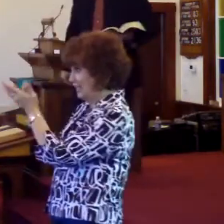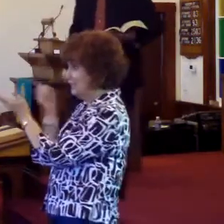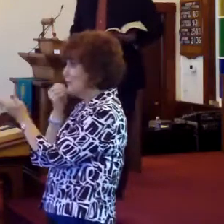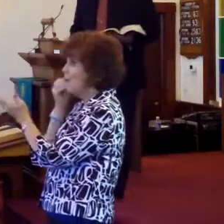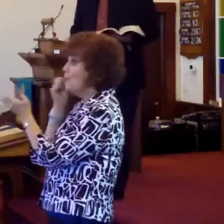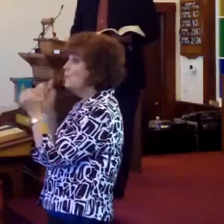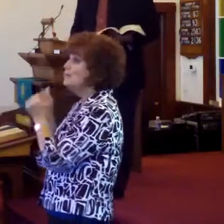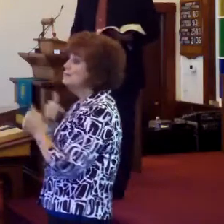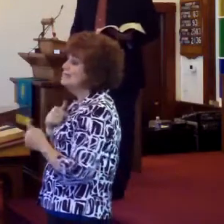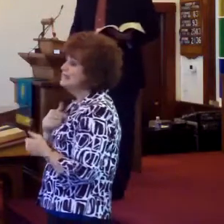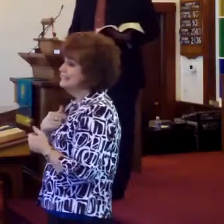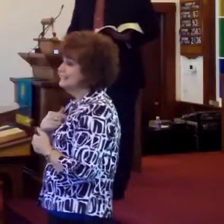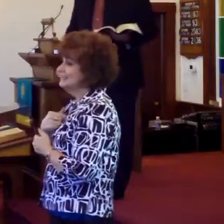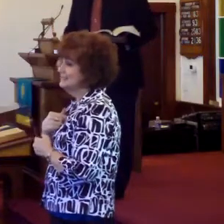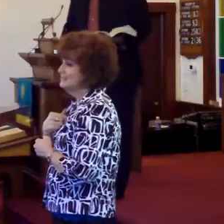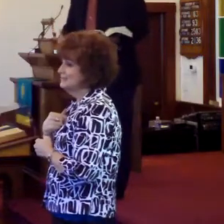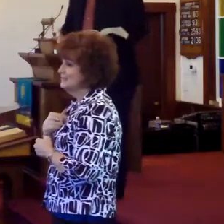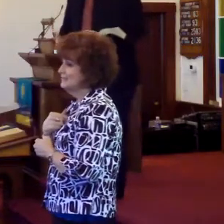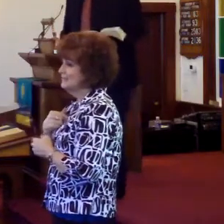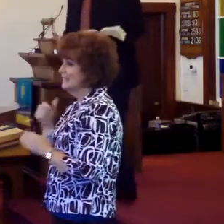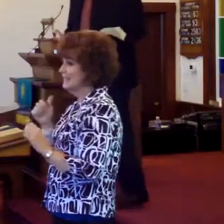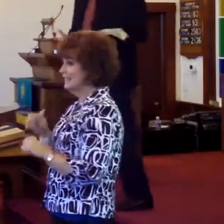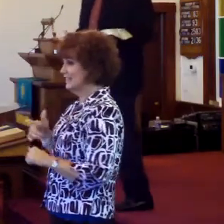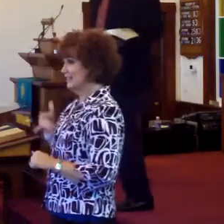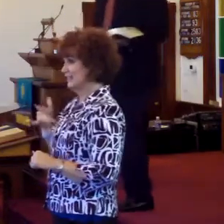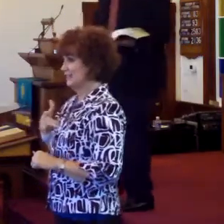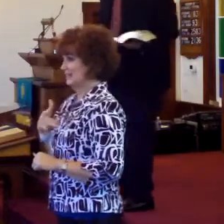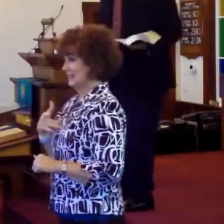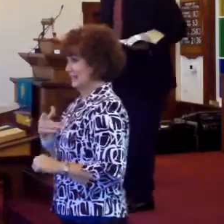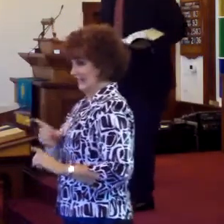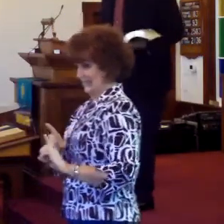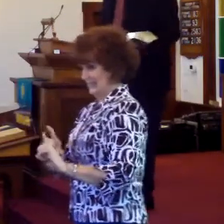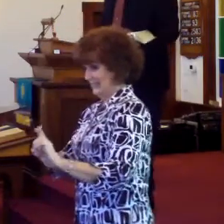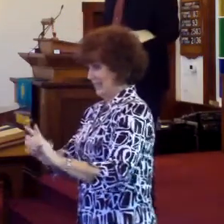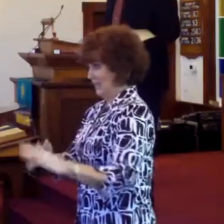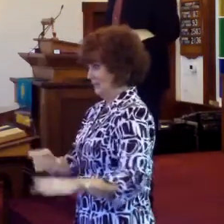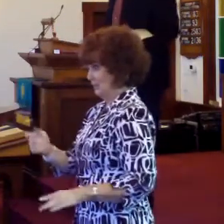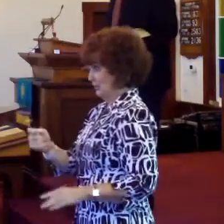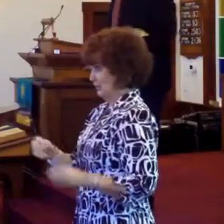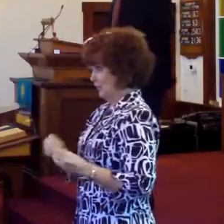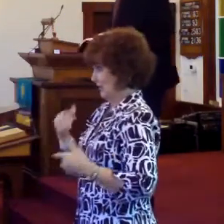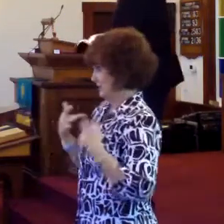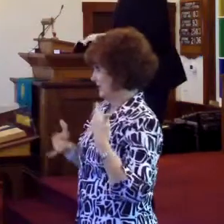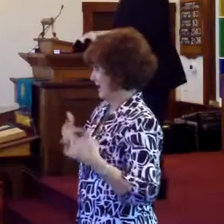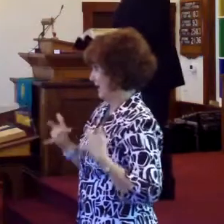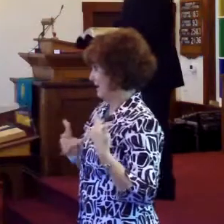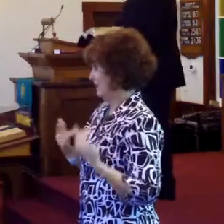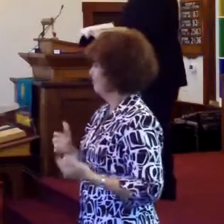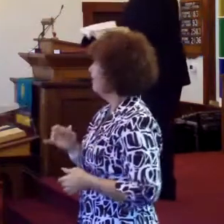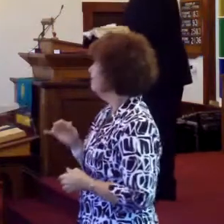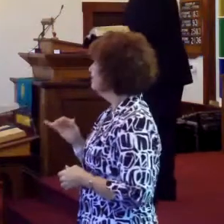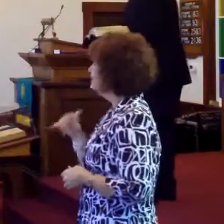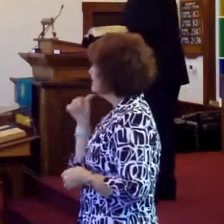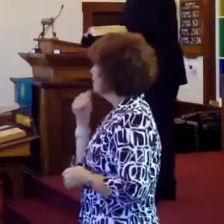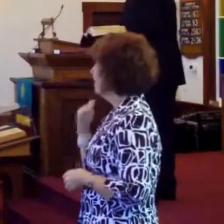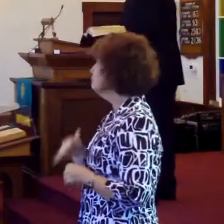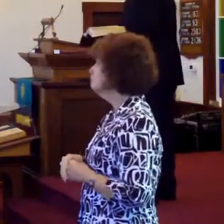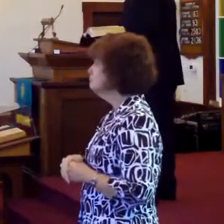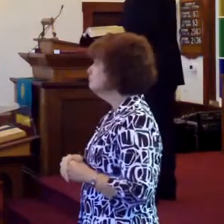home. Can you feel the disciples now getting a little more excited? Well, that's not too bad.